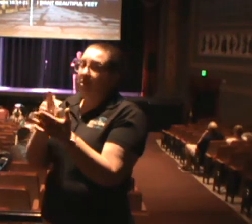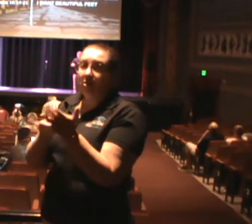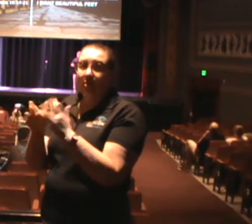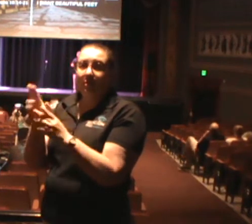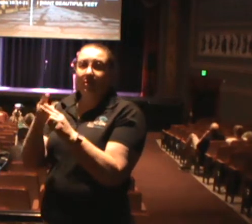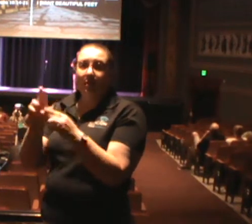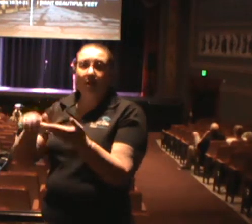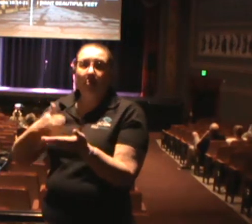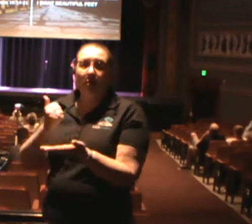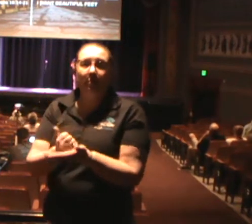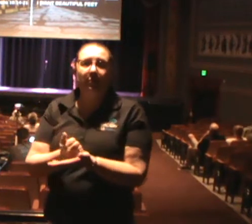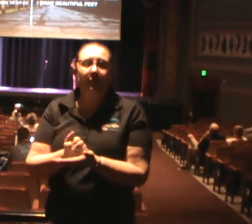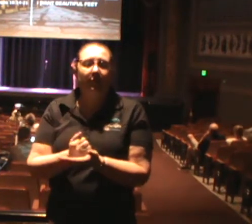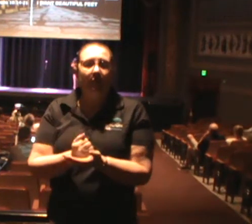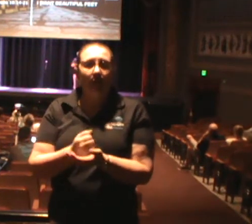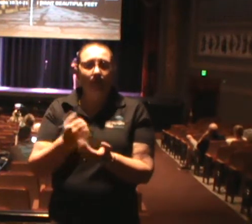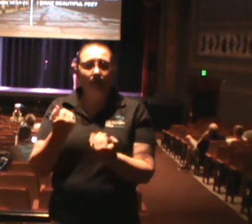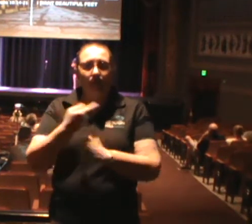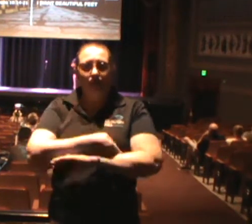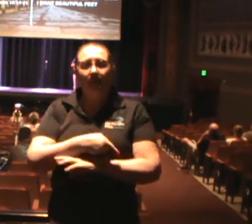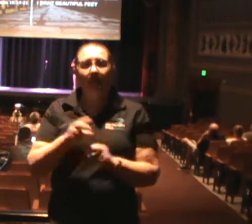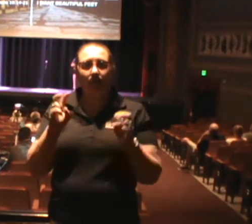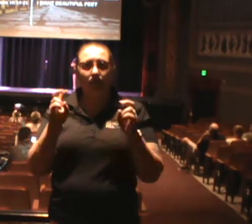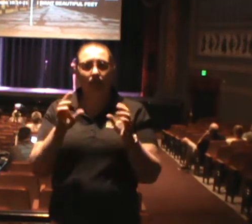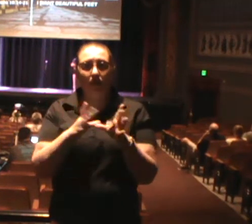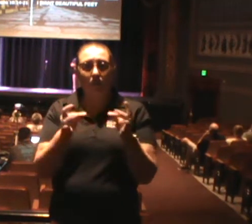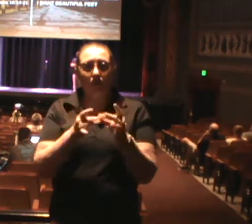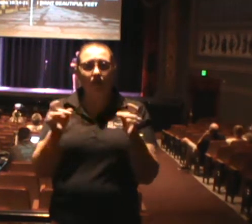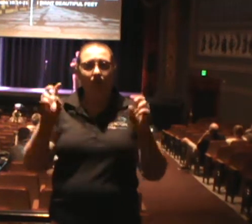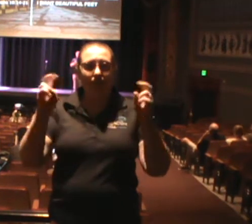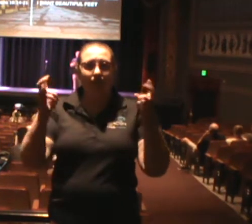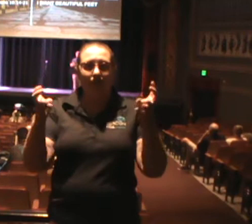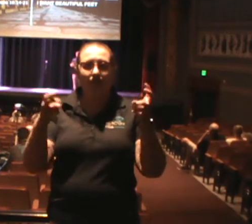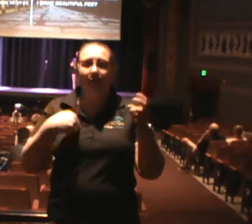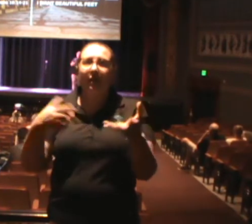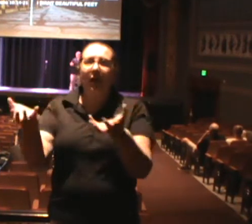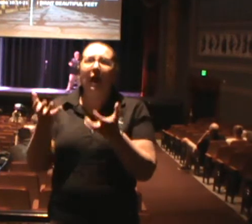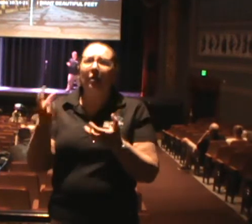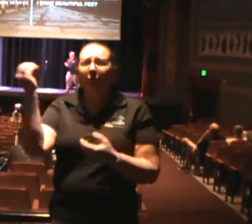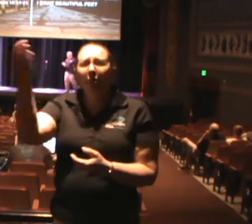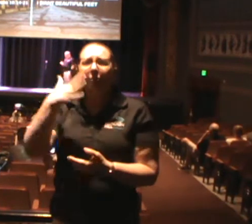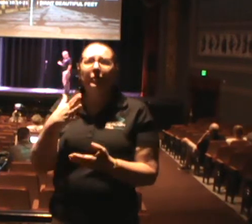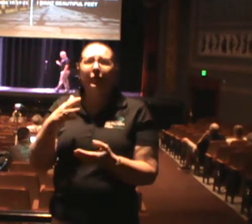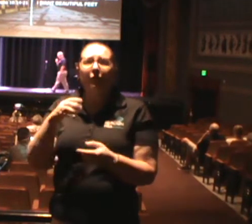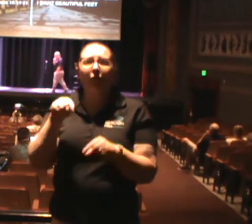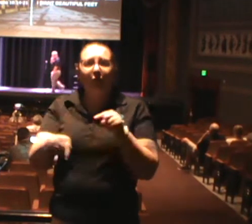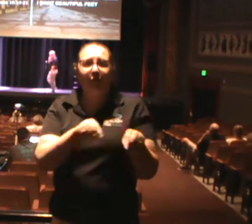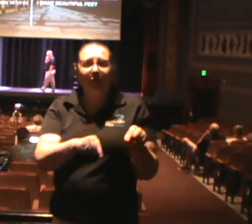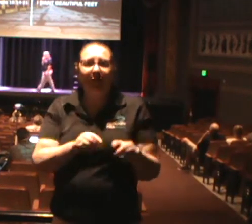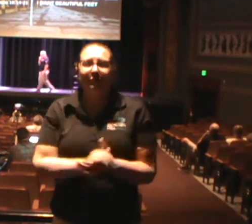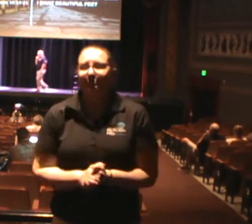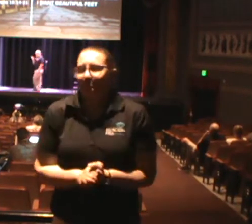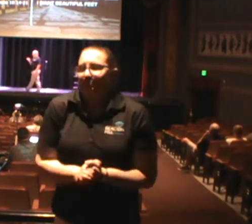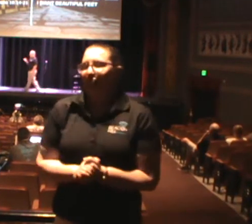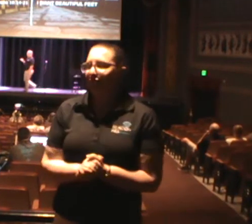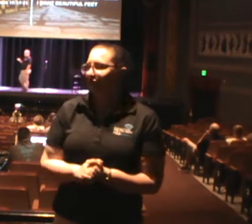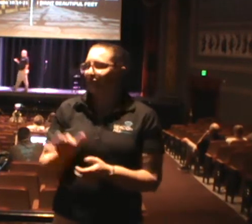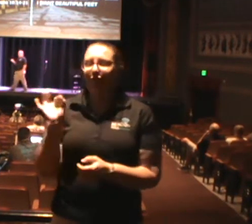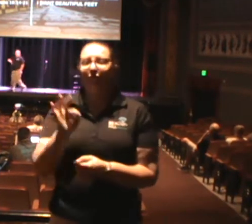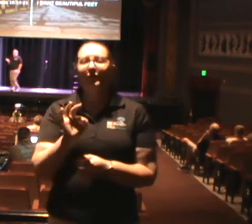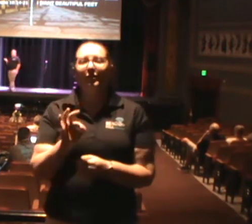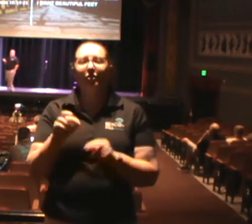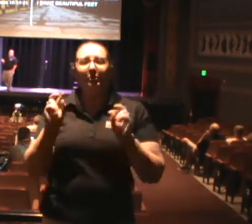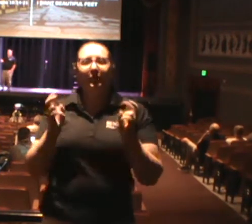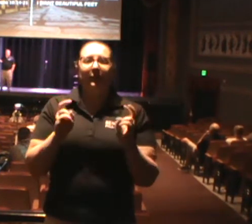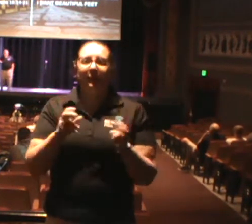I Want Beautiful Feet. I Want Beautiful Feet. Sermon titles have never been my forte, y'all. All right? Matter of fact, when I